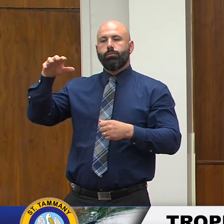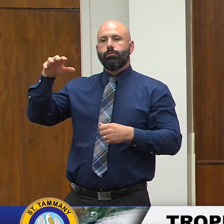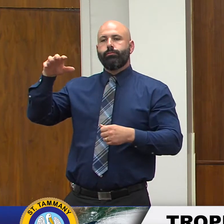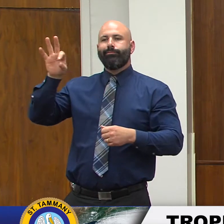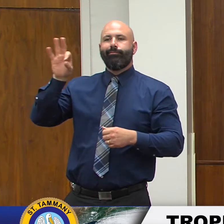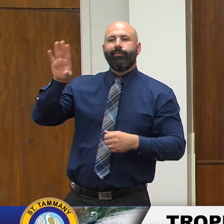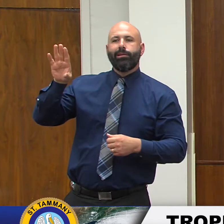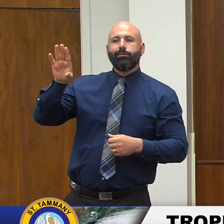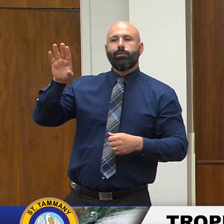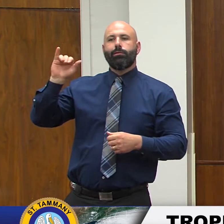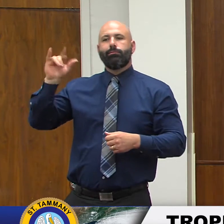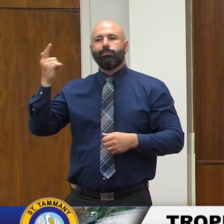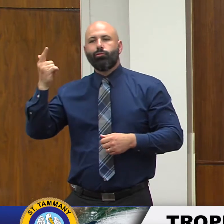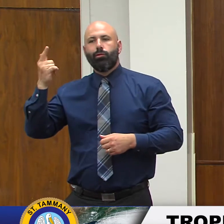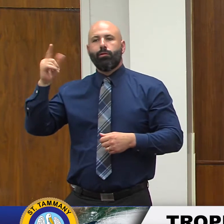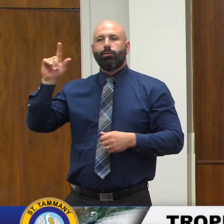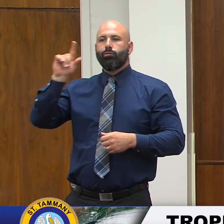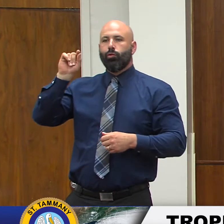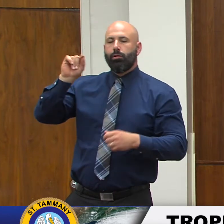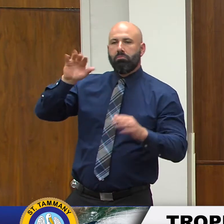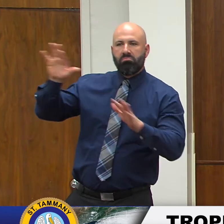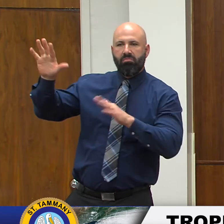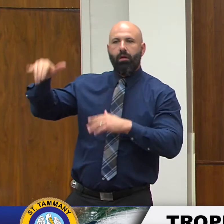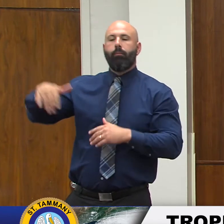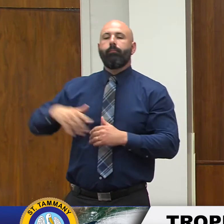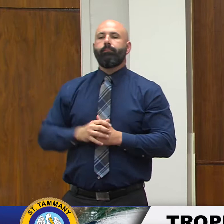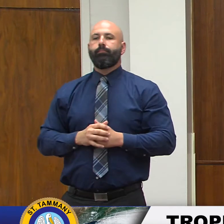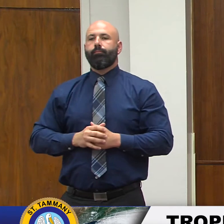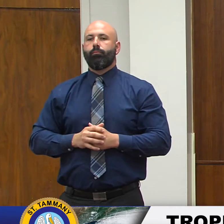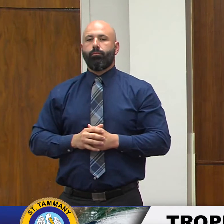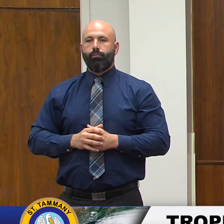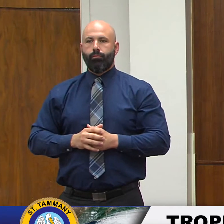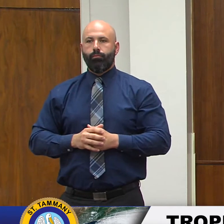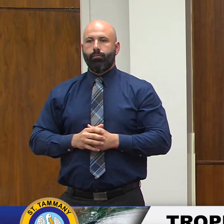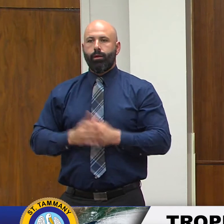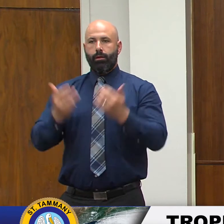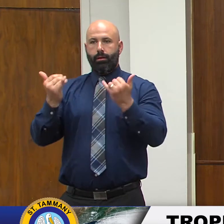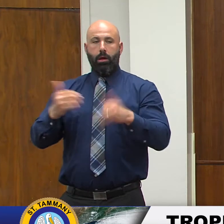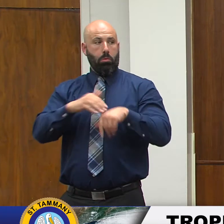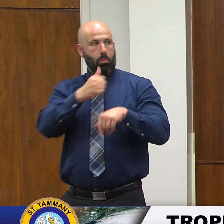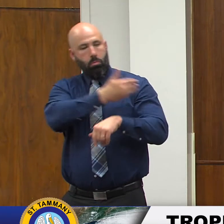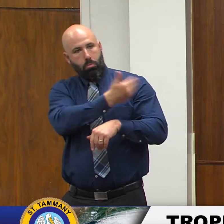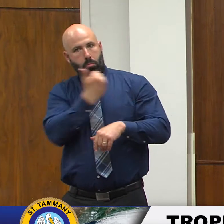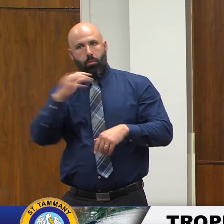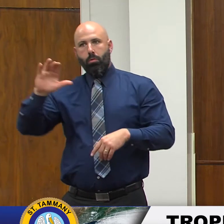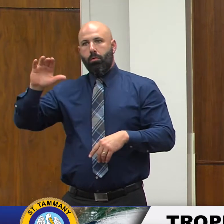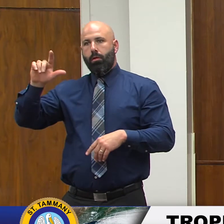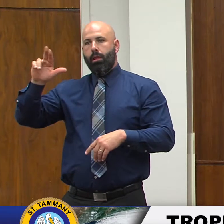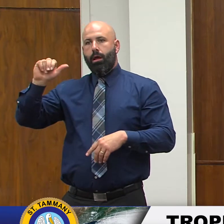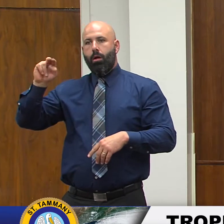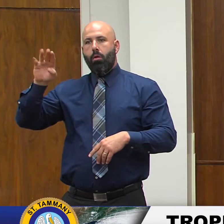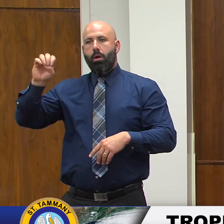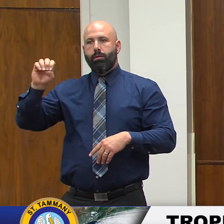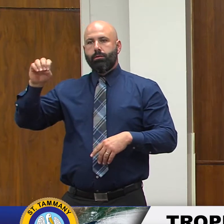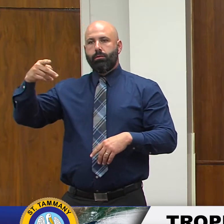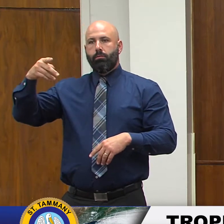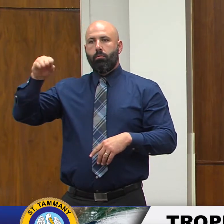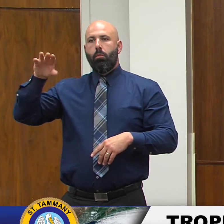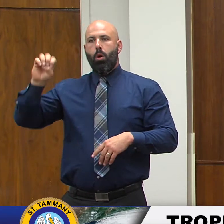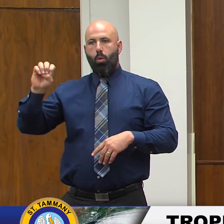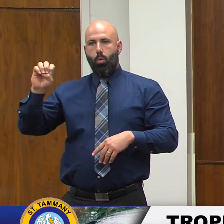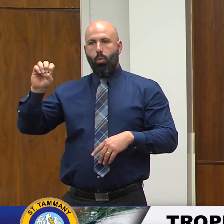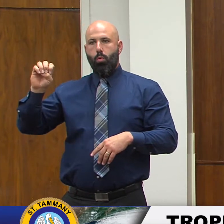outlets as well at this time I'm gonna call Clarence Poe to the podium as he will give us a further